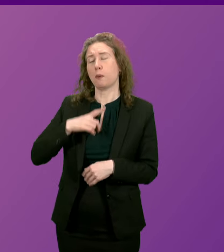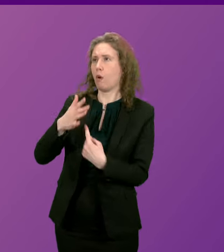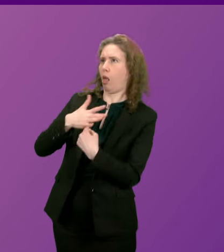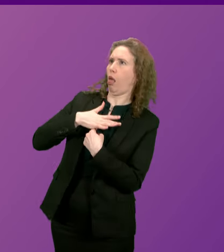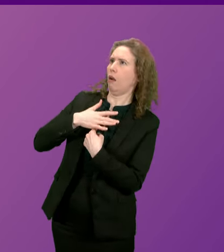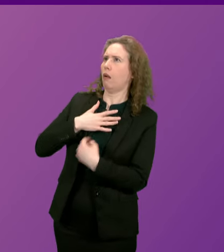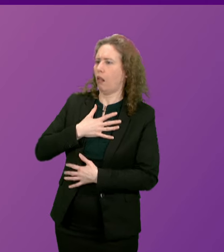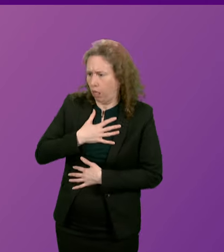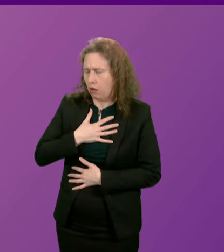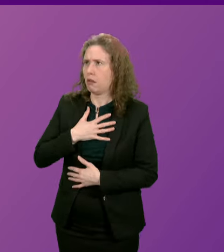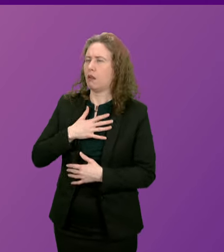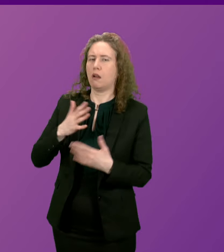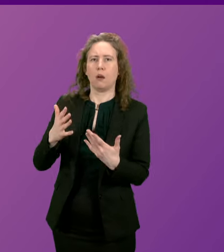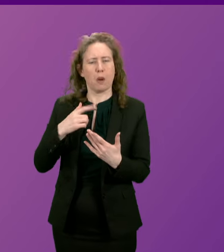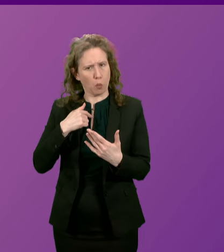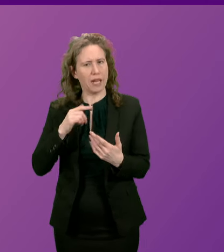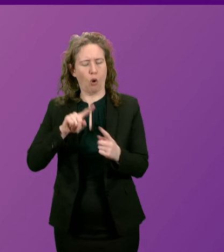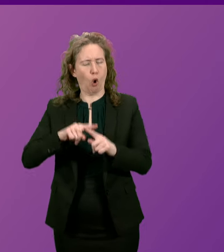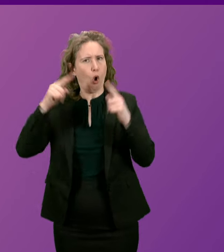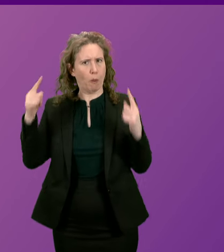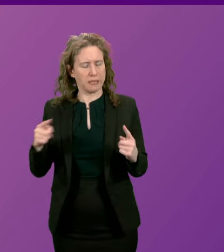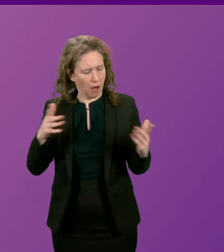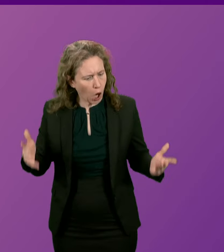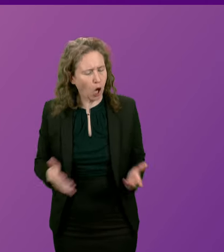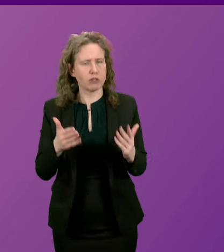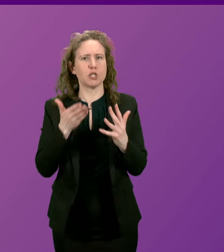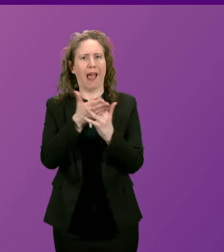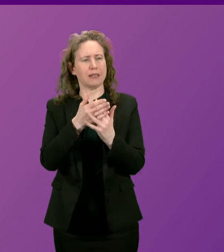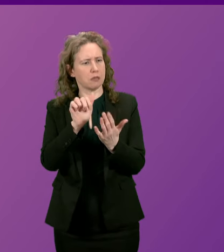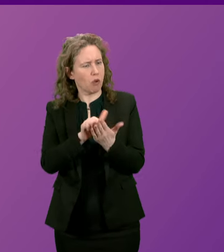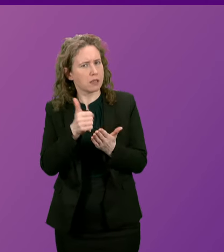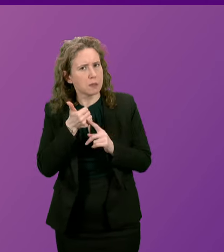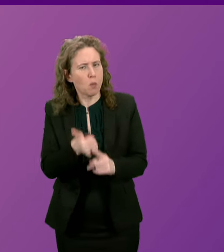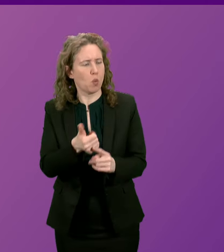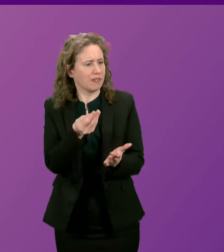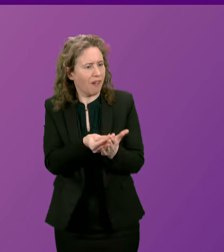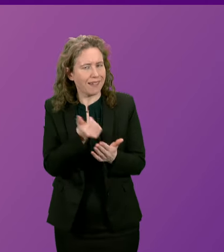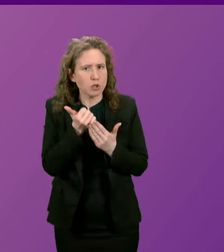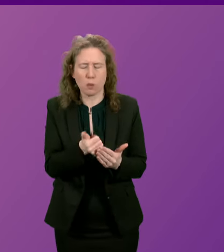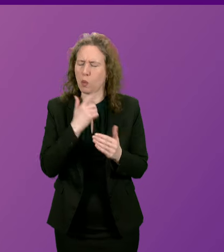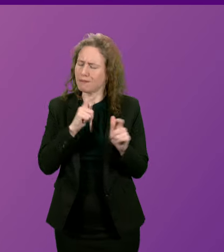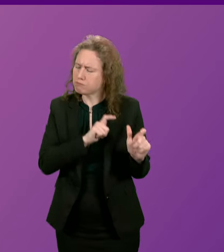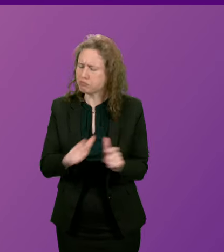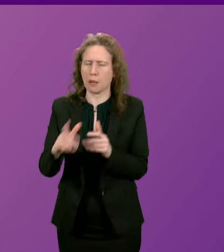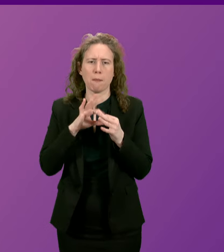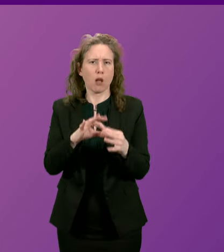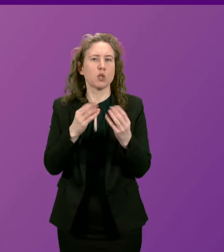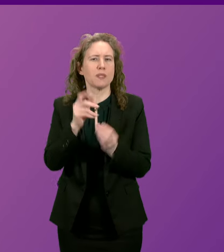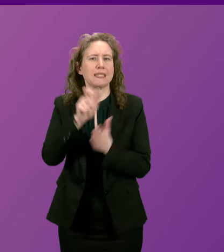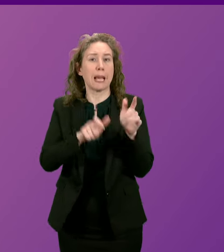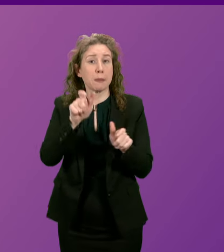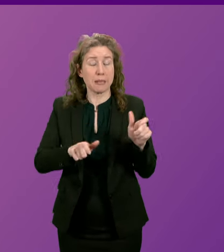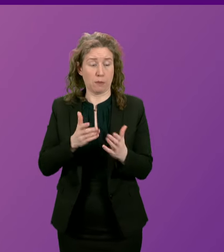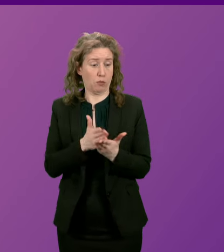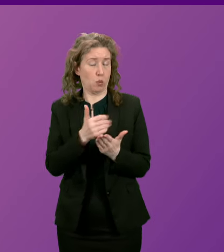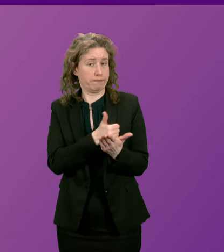aware of and encouraged to access the financial support that they are entitled to and will continue to work in partnership with disabled people both through our